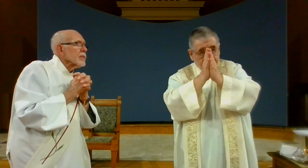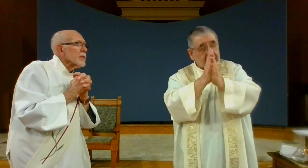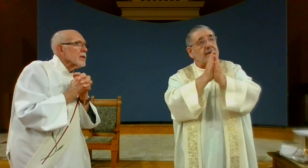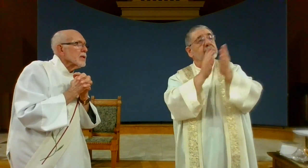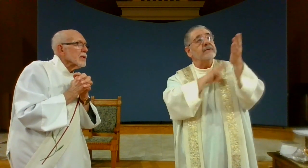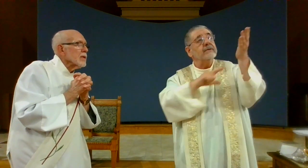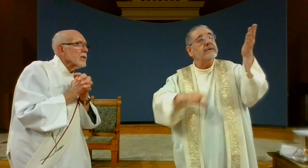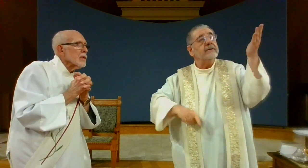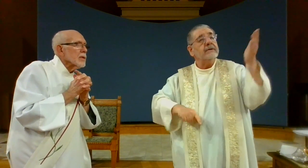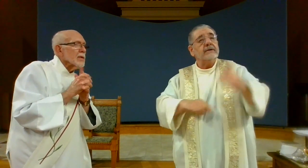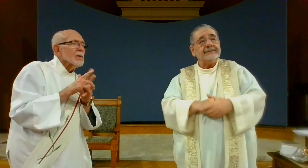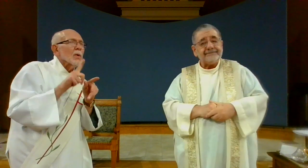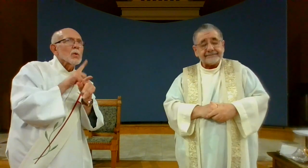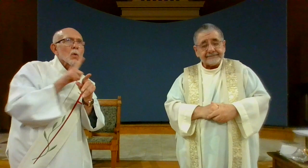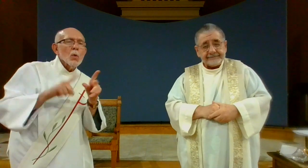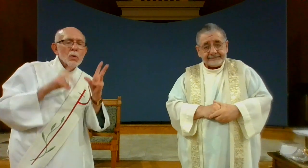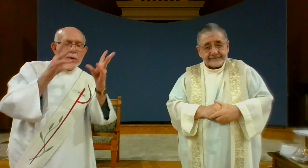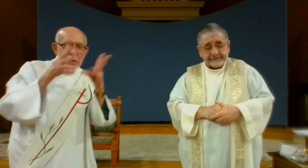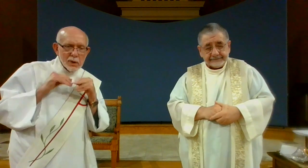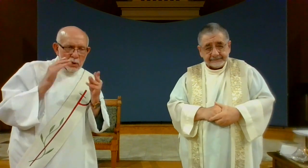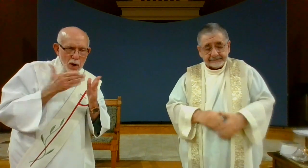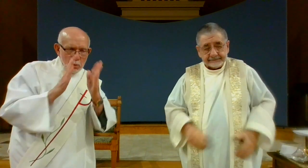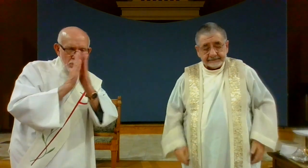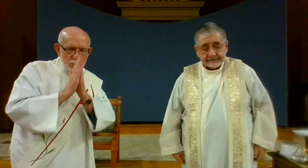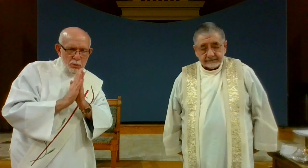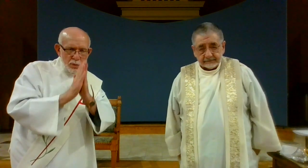we offer this prayer to the Lord Lord receive our prayer